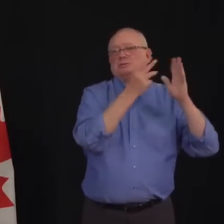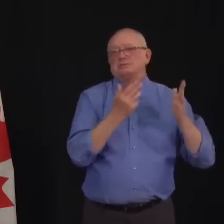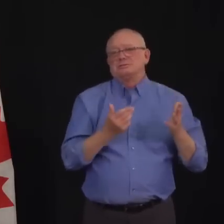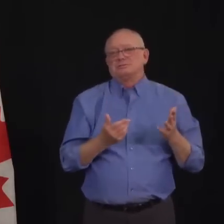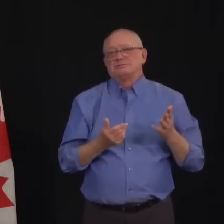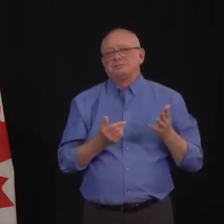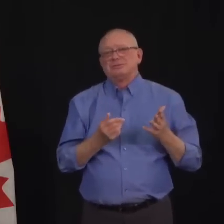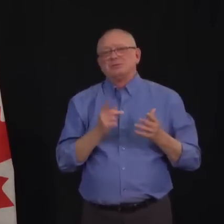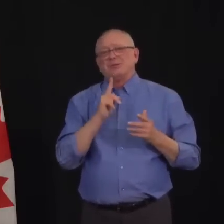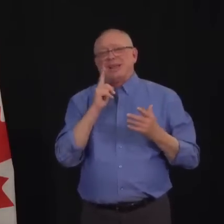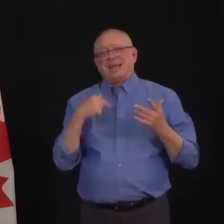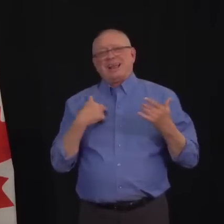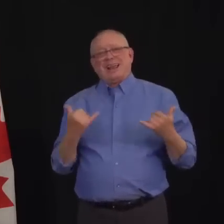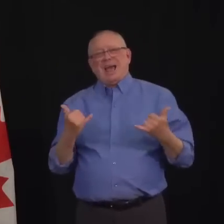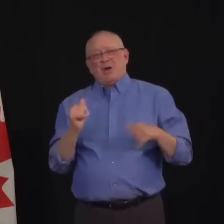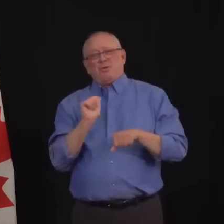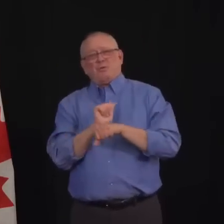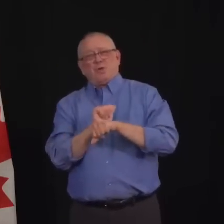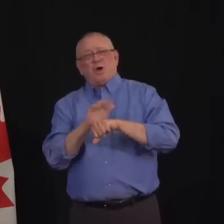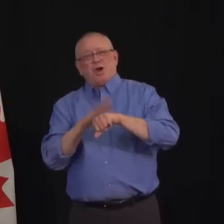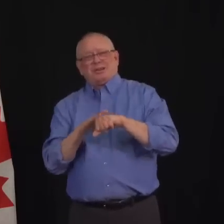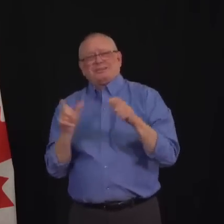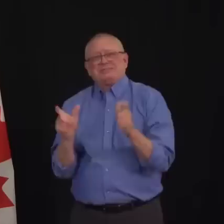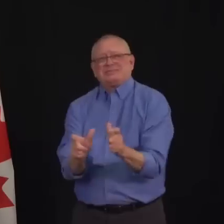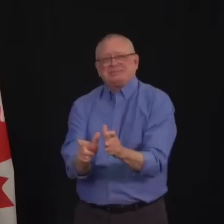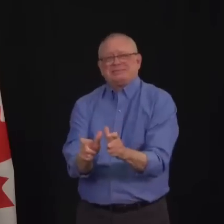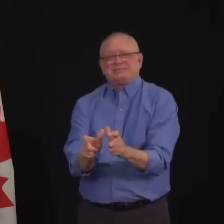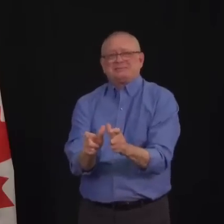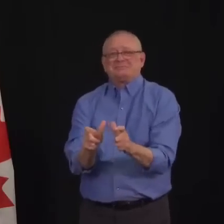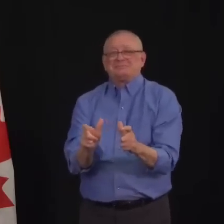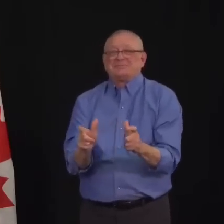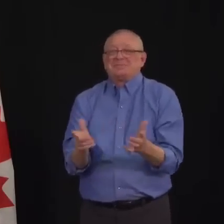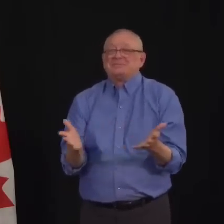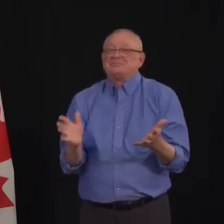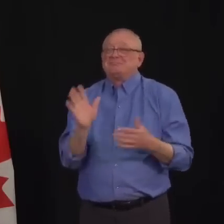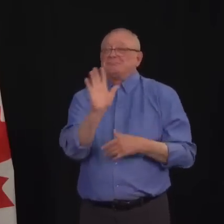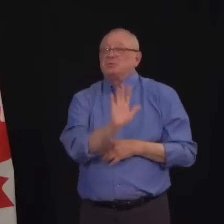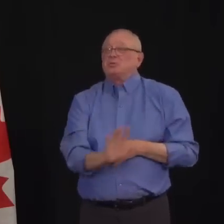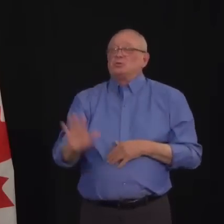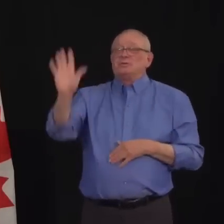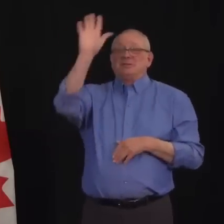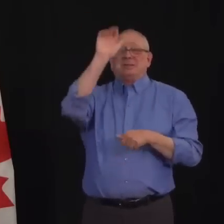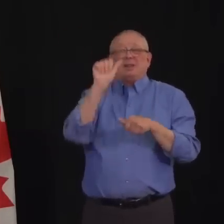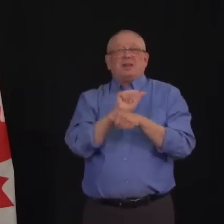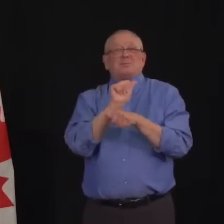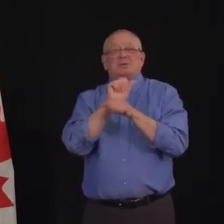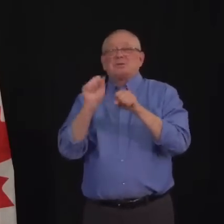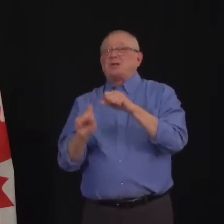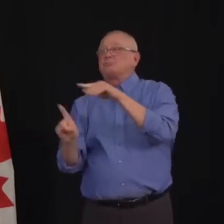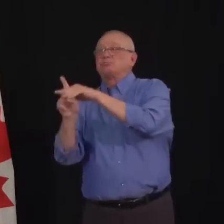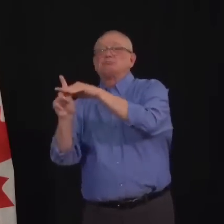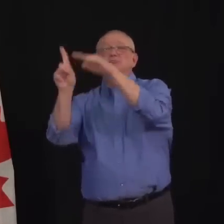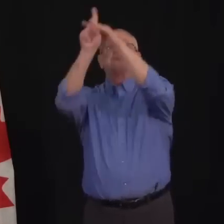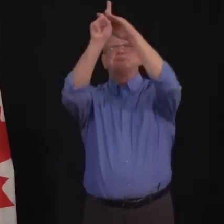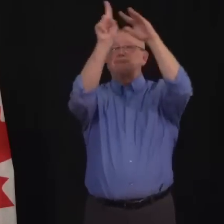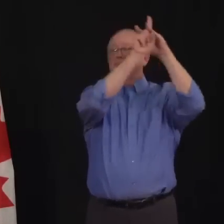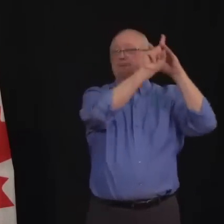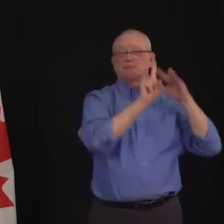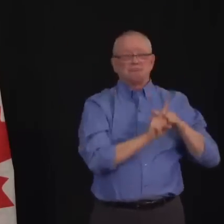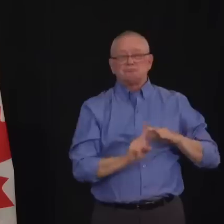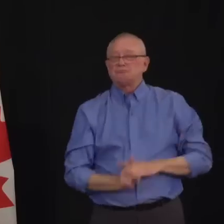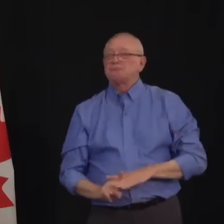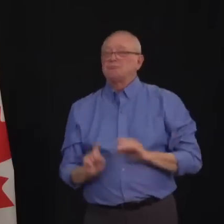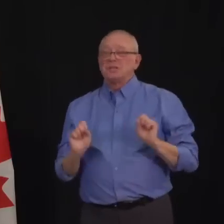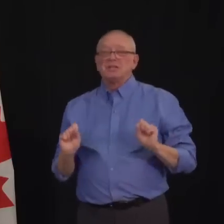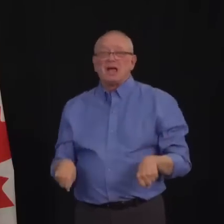that spread. But I think it could certainly happen in other places around the province as well if people are not following public health guidance. And if you have